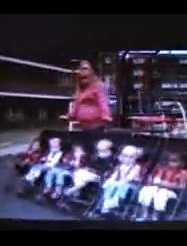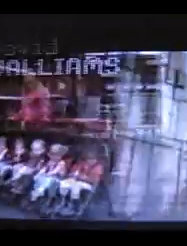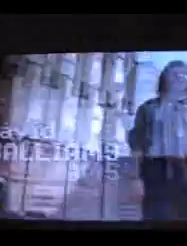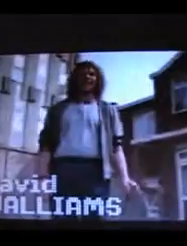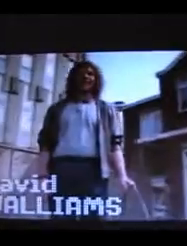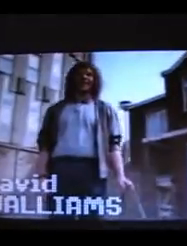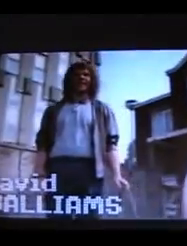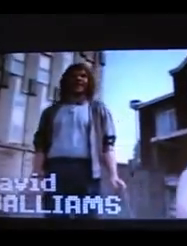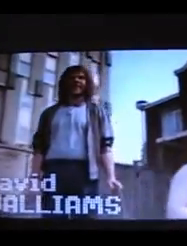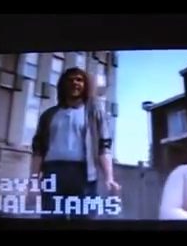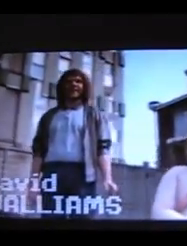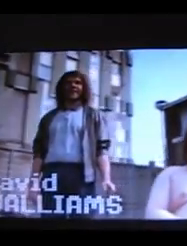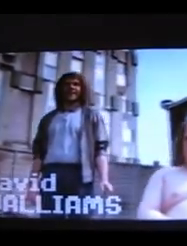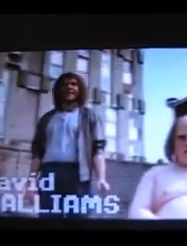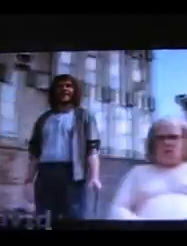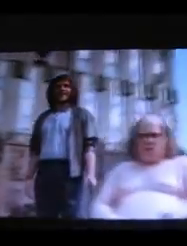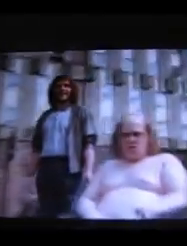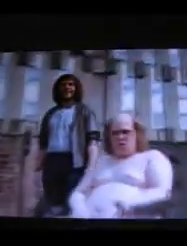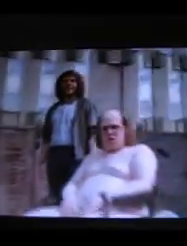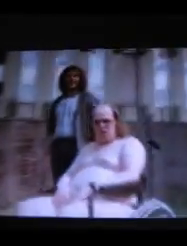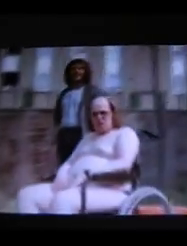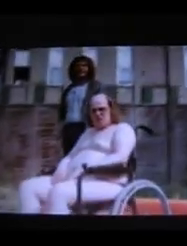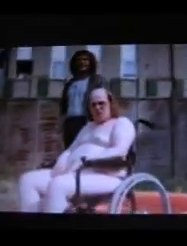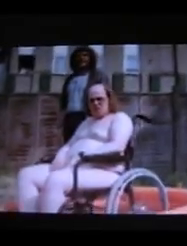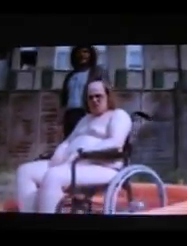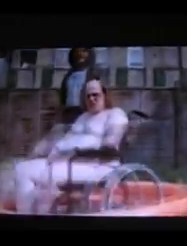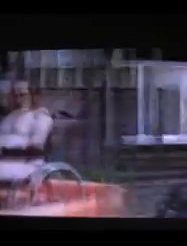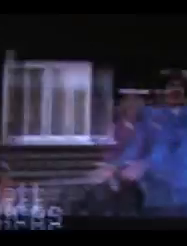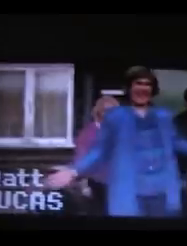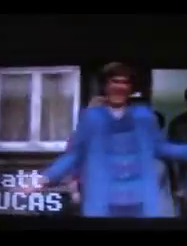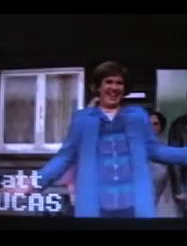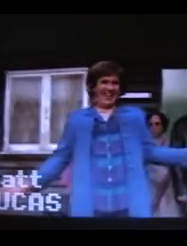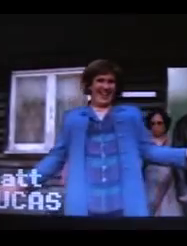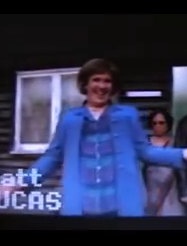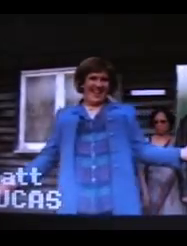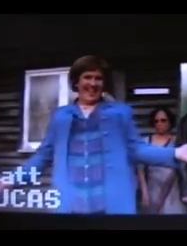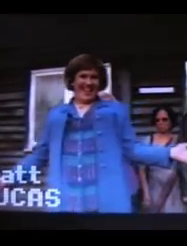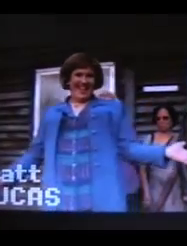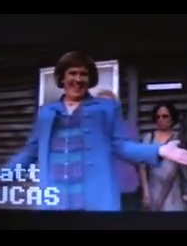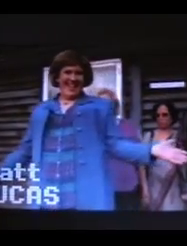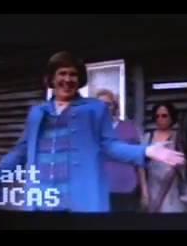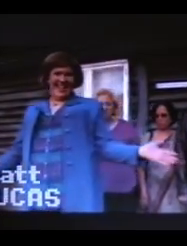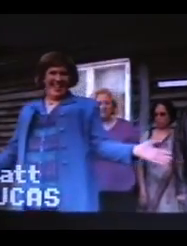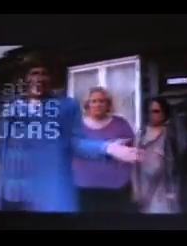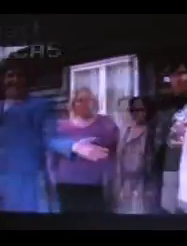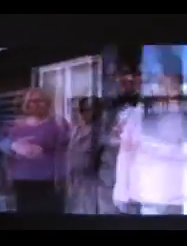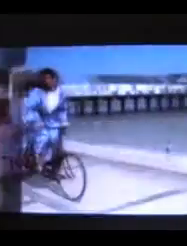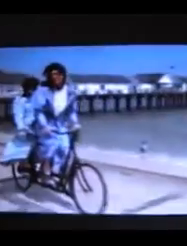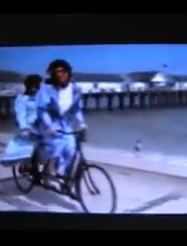The Brits, or Scum, as we are affectionately known around the war. Let's take a trip around this fragrant isle and